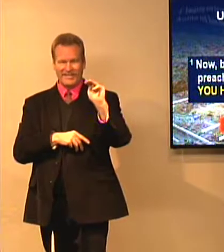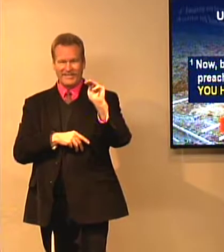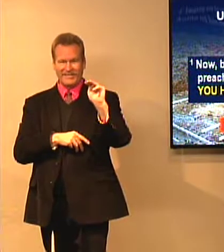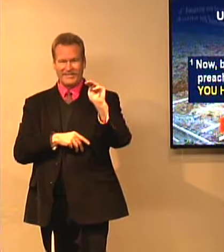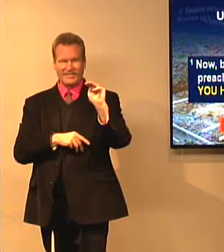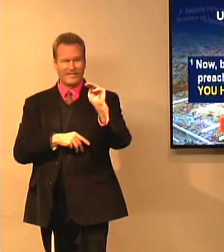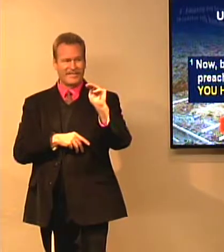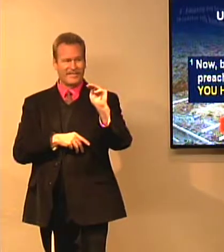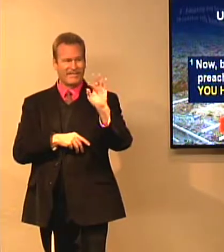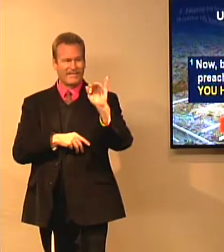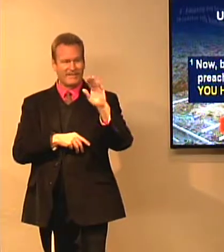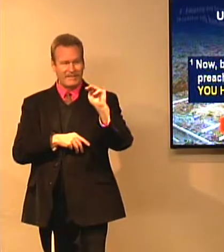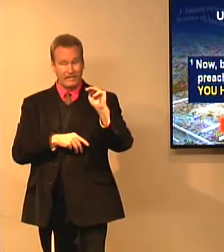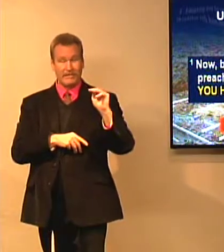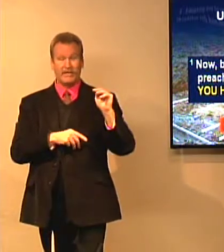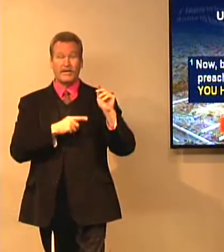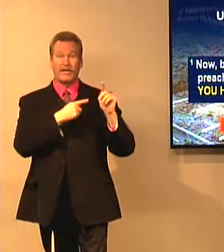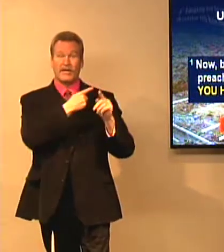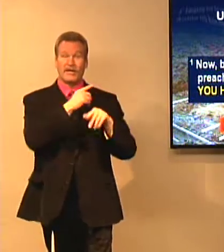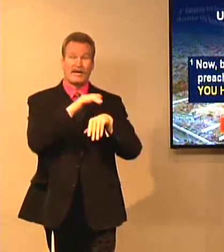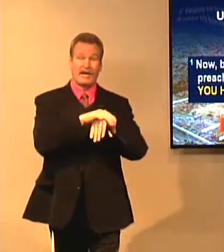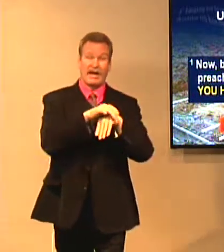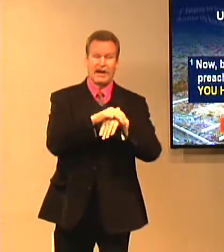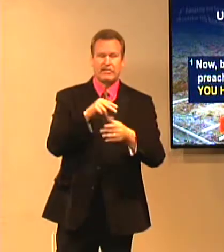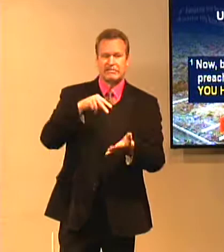Stand firm is what the King James says. So it.